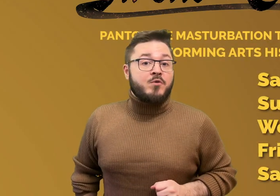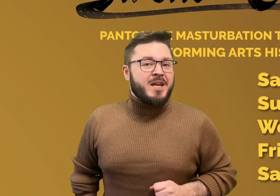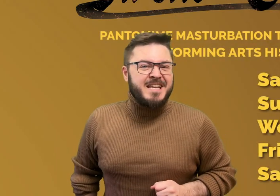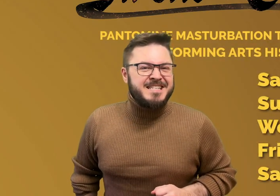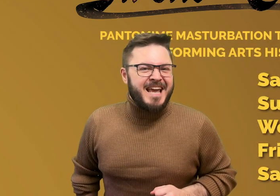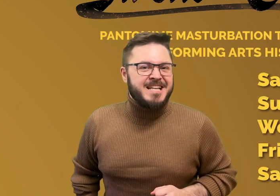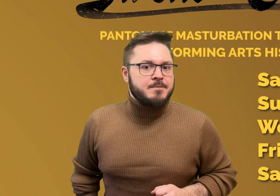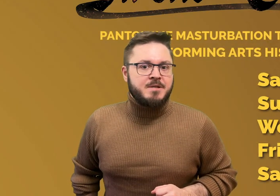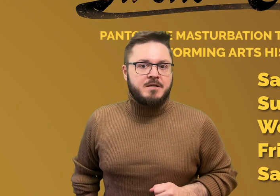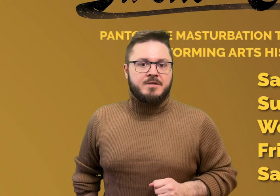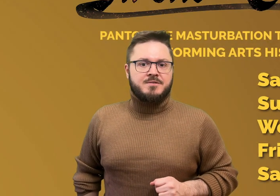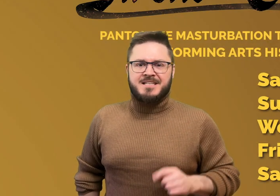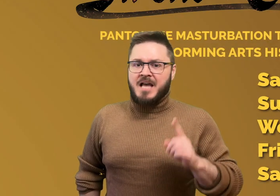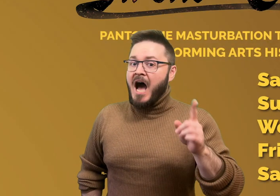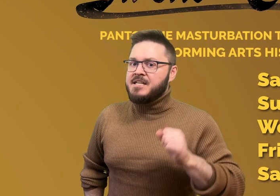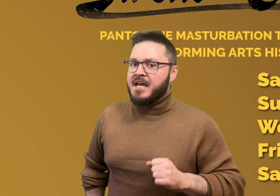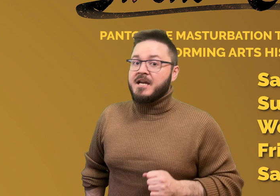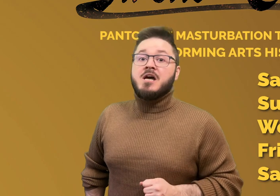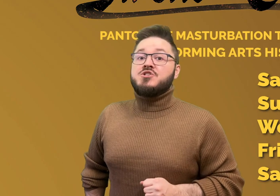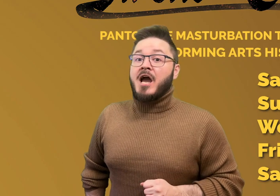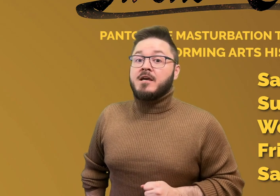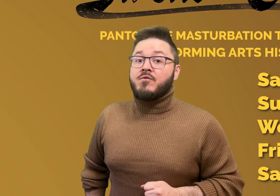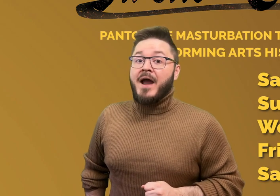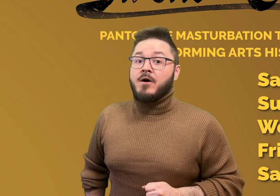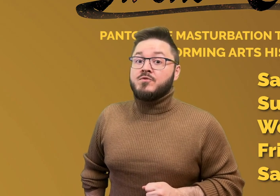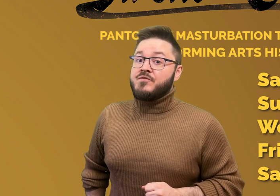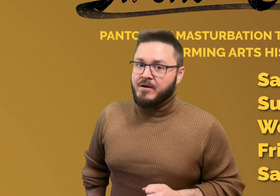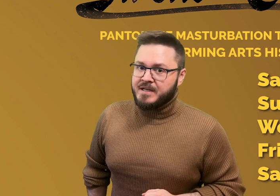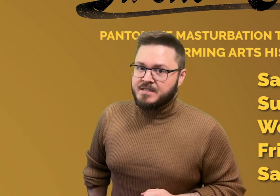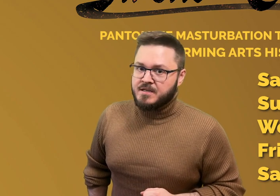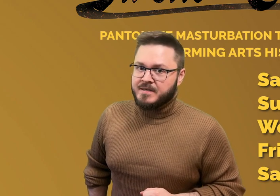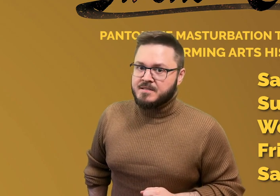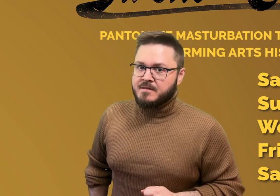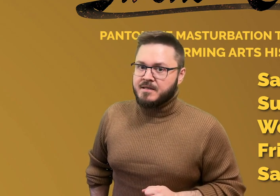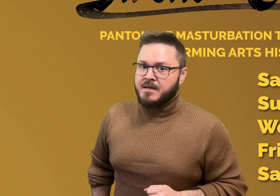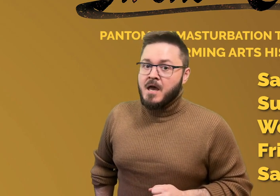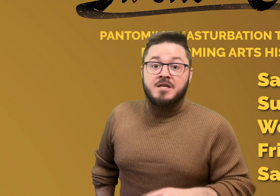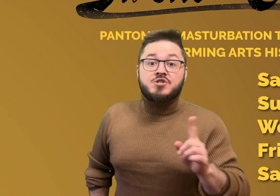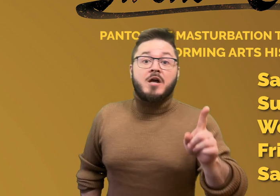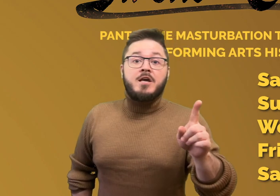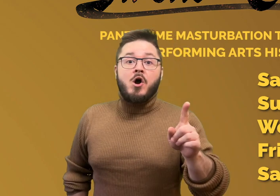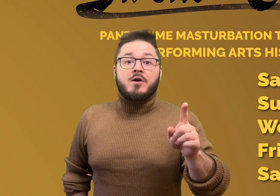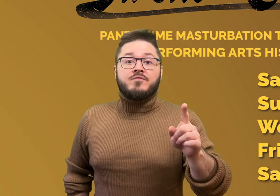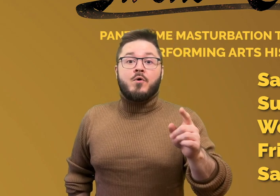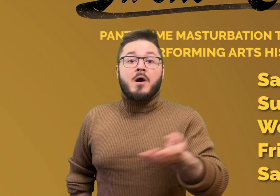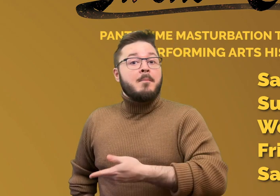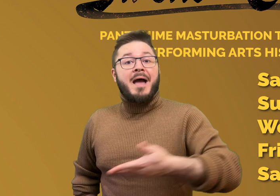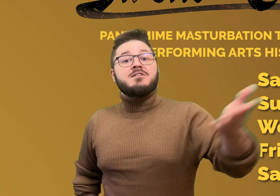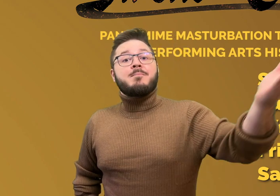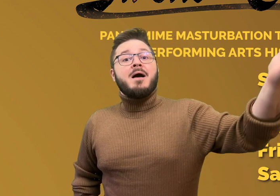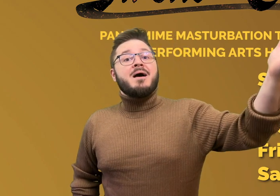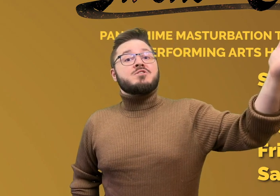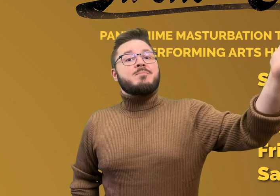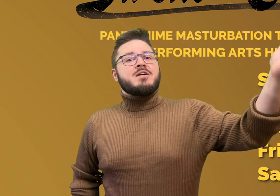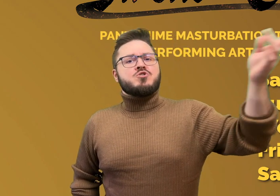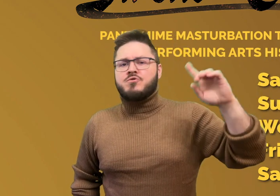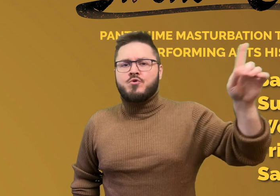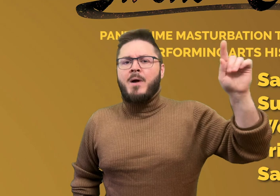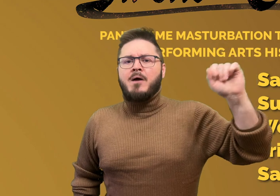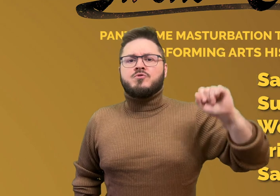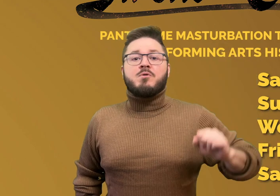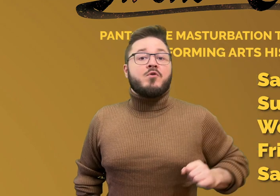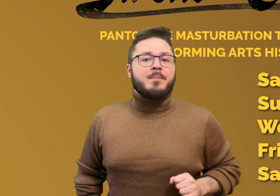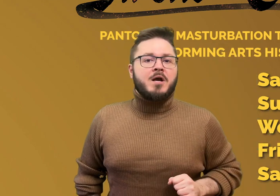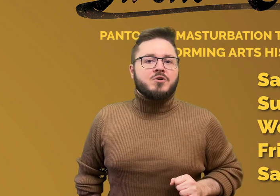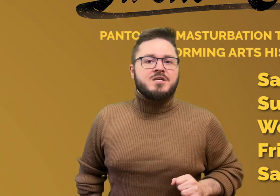prepared for intense materials as I take jacking around very seriously. Study hard for pantomime masturbation